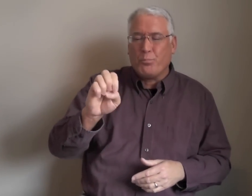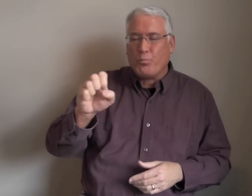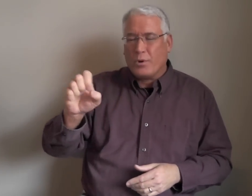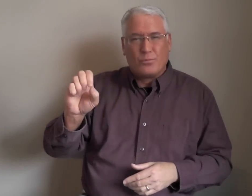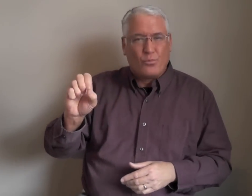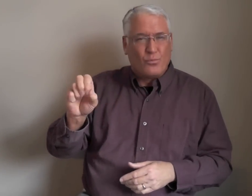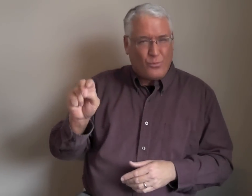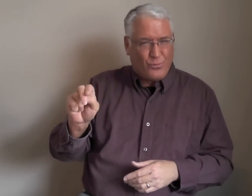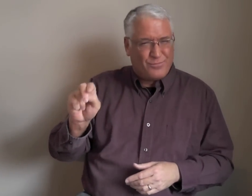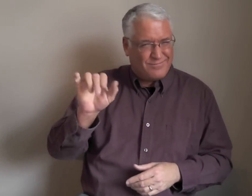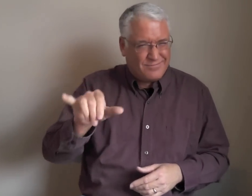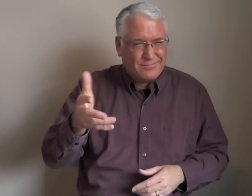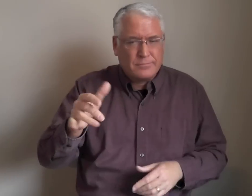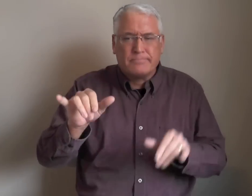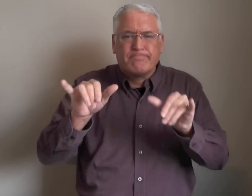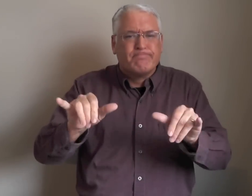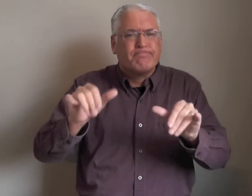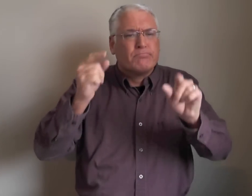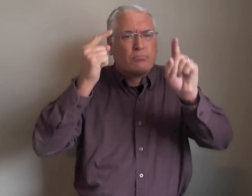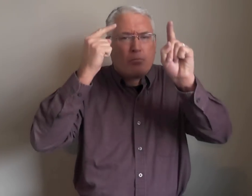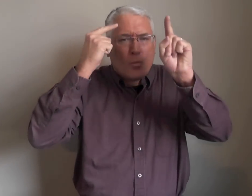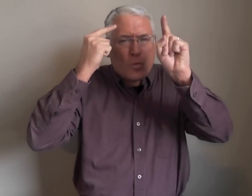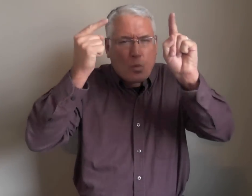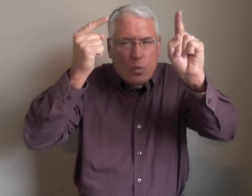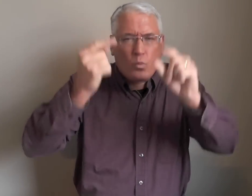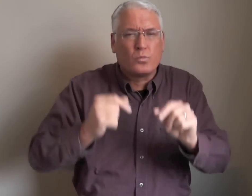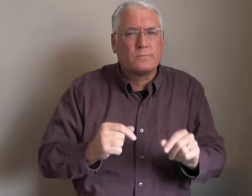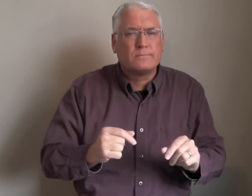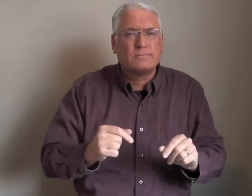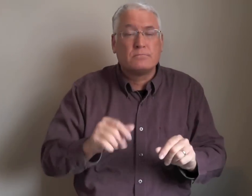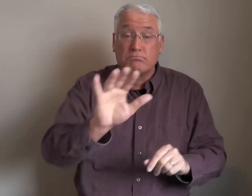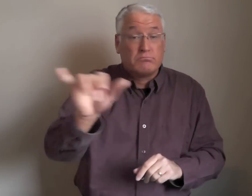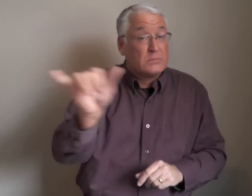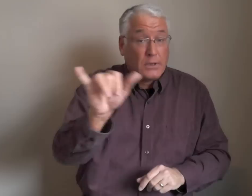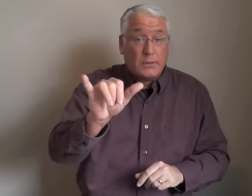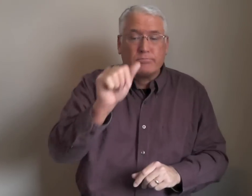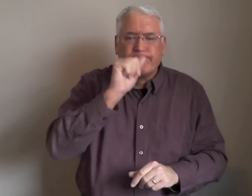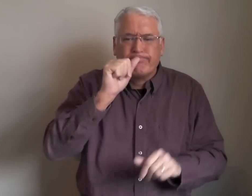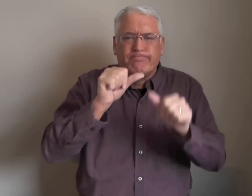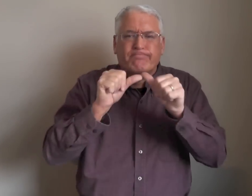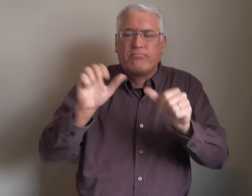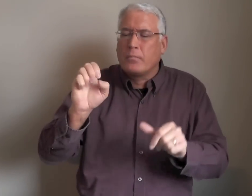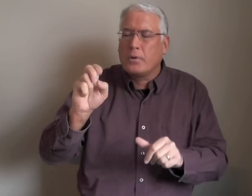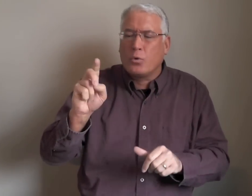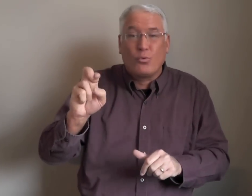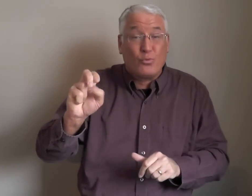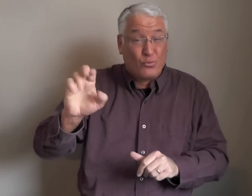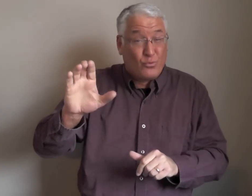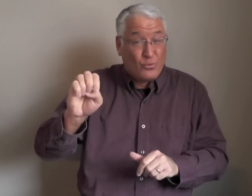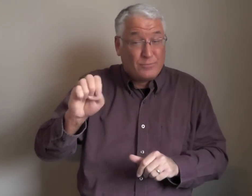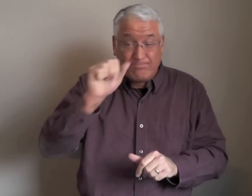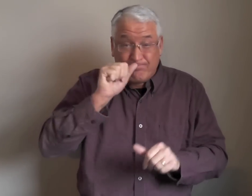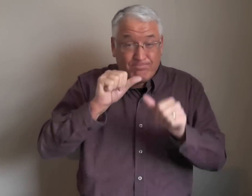on. Press on to the goal, the same as endurance.